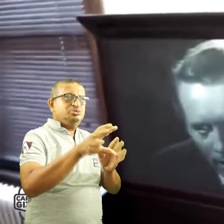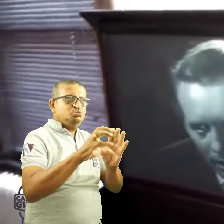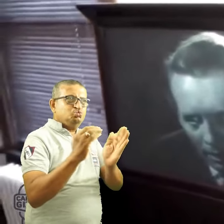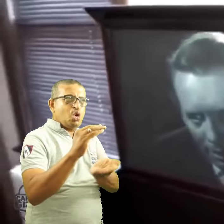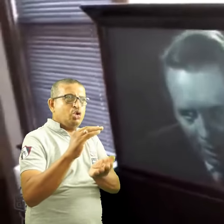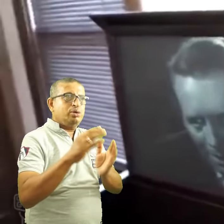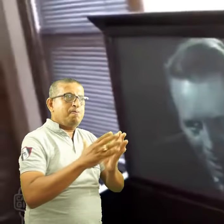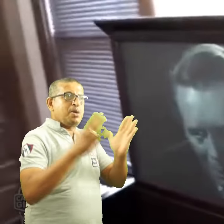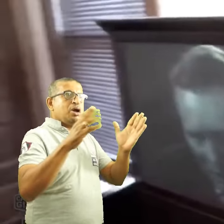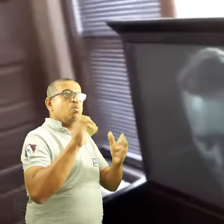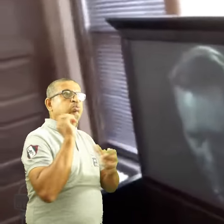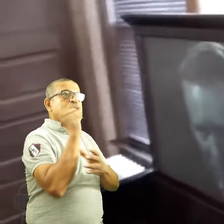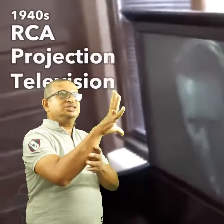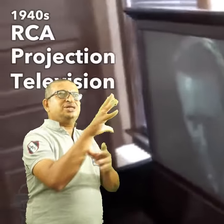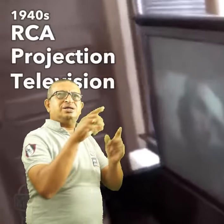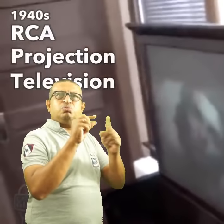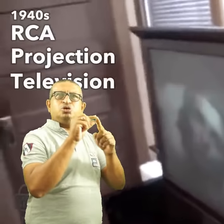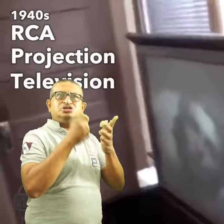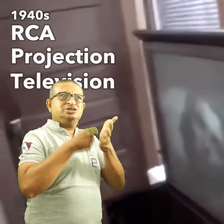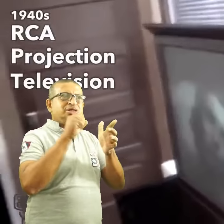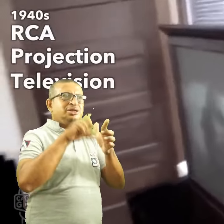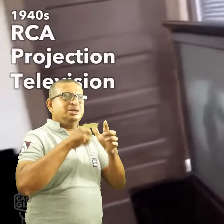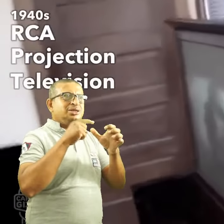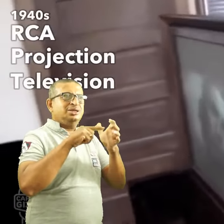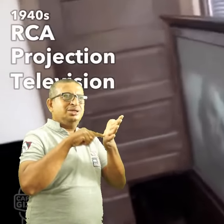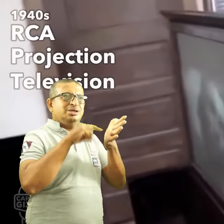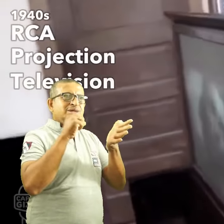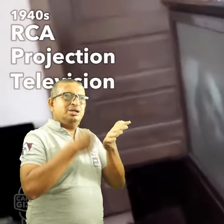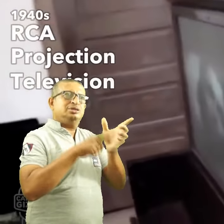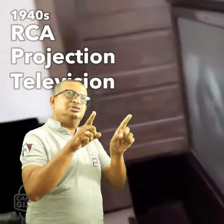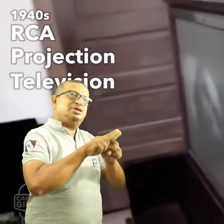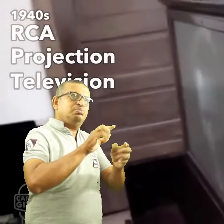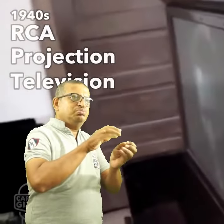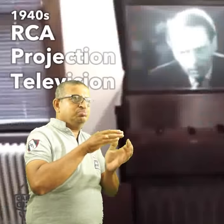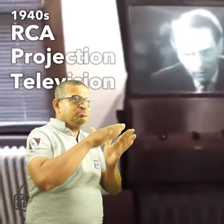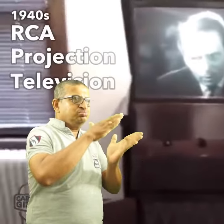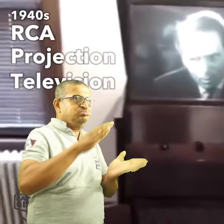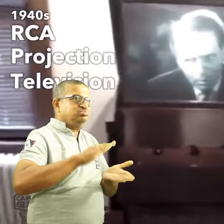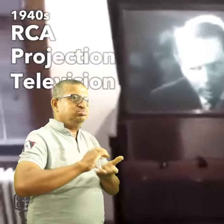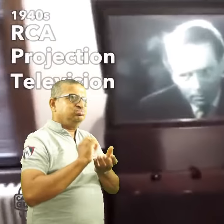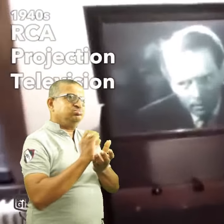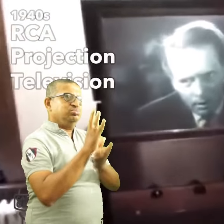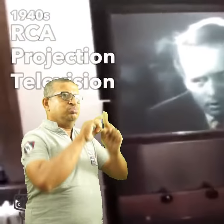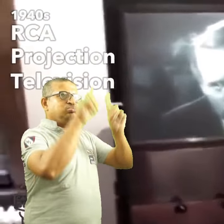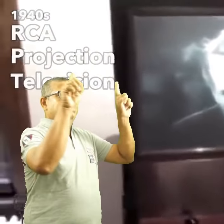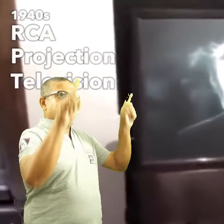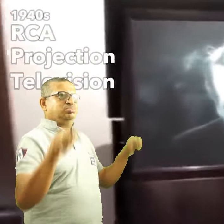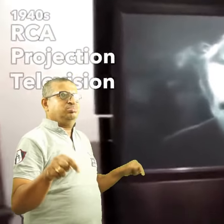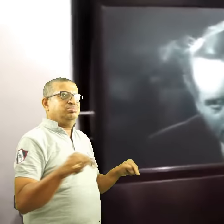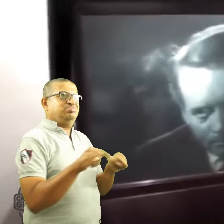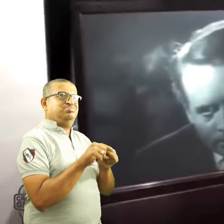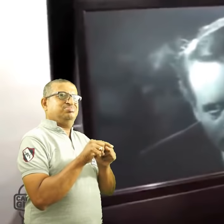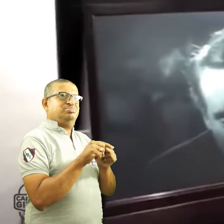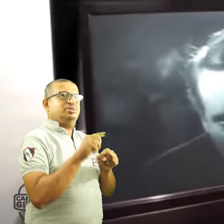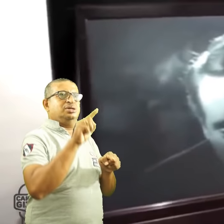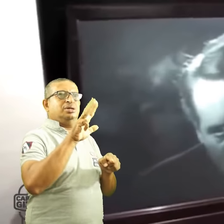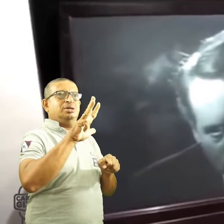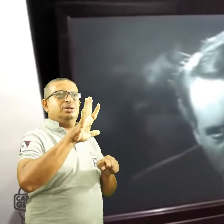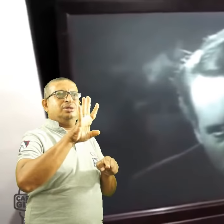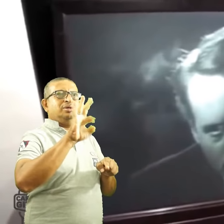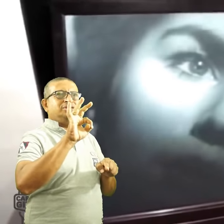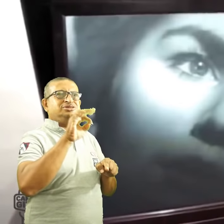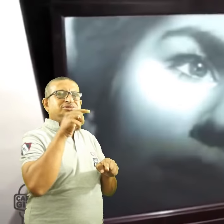In the 1940s it was difficult to produce CRT screens larger than 12 inches. So big screen TVs